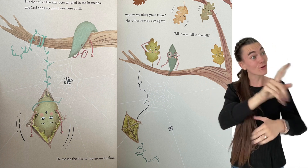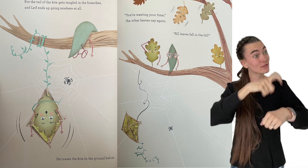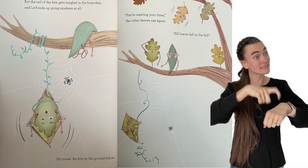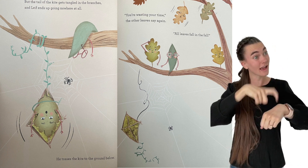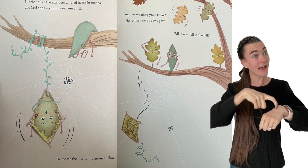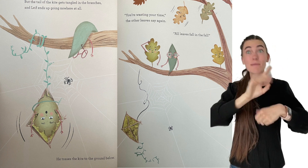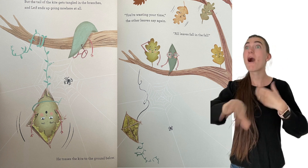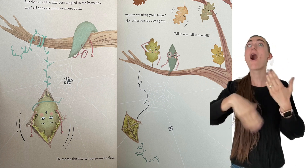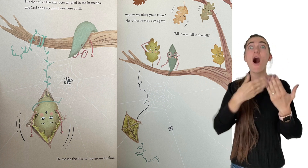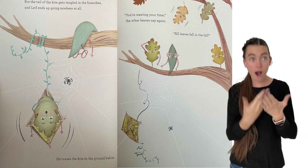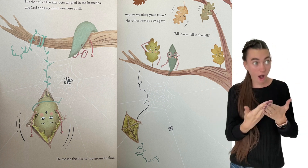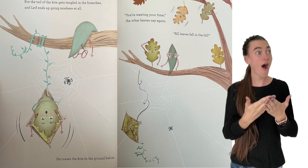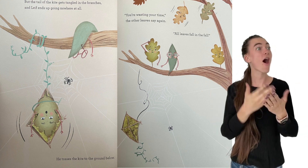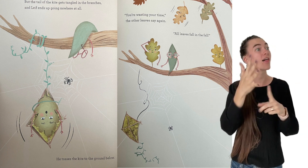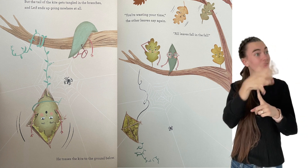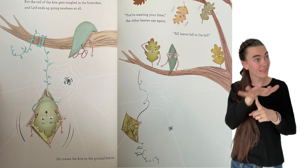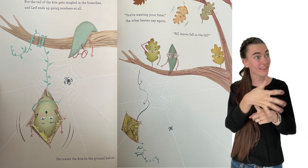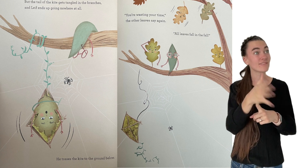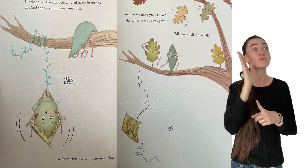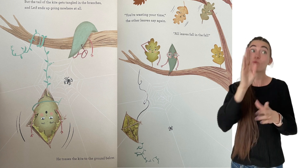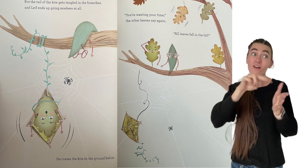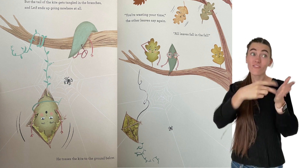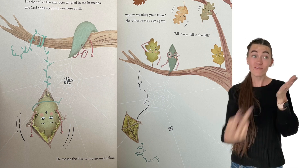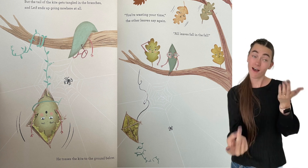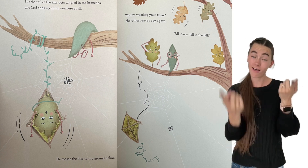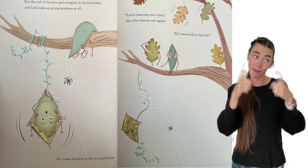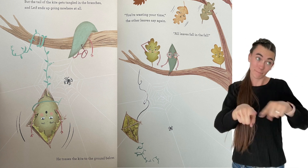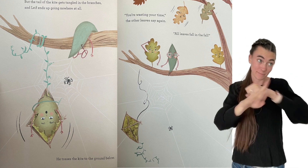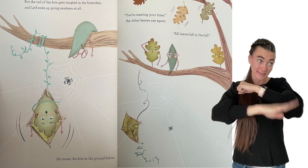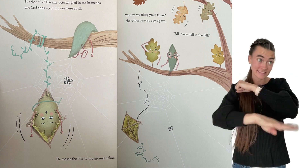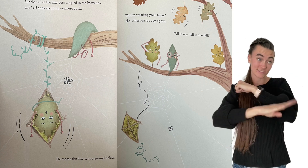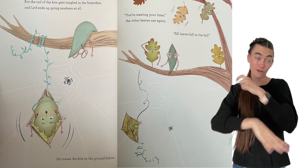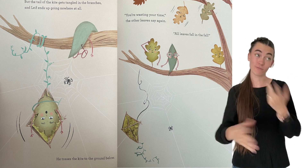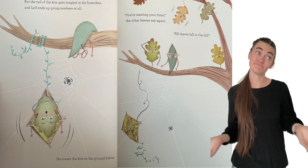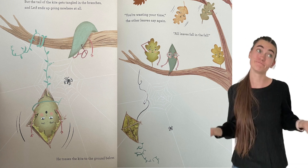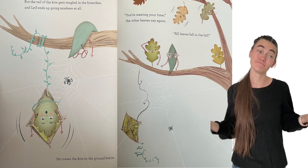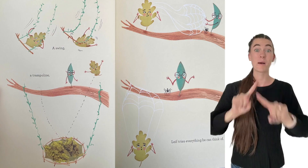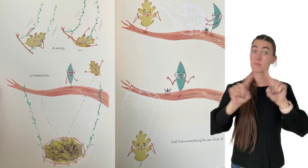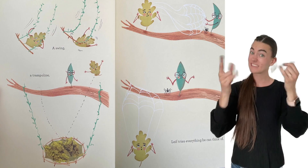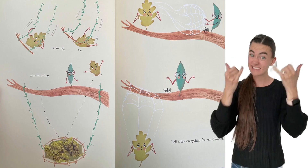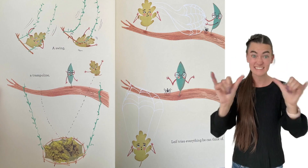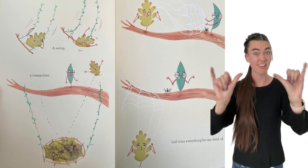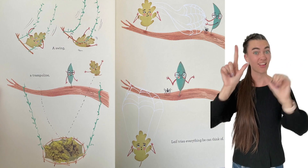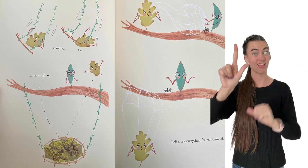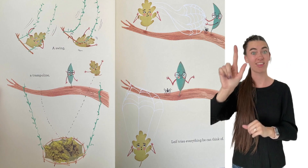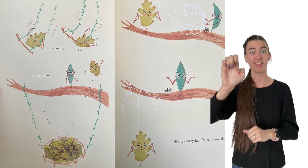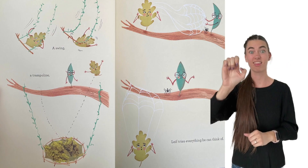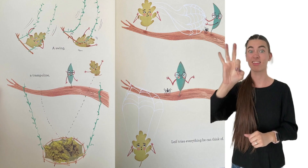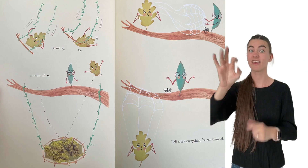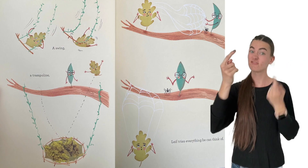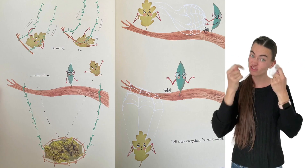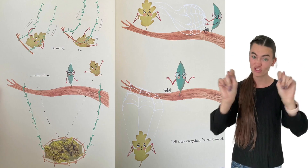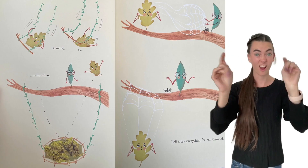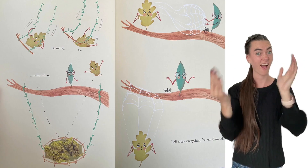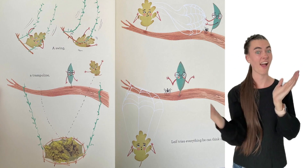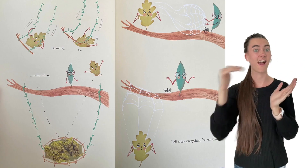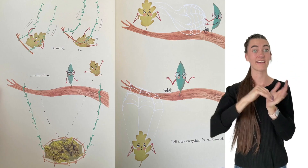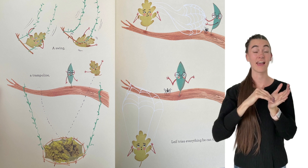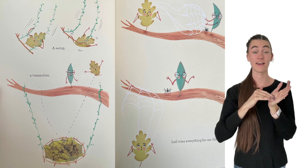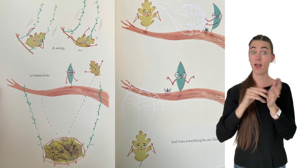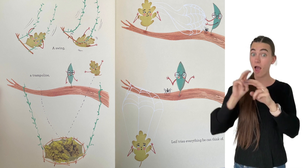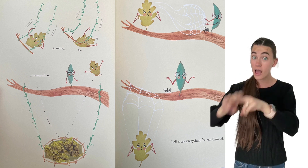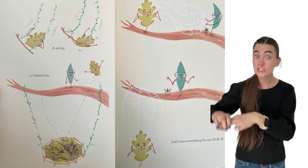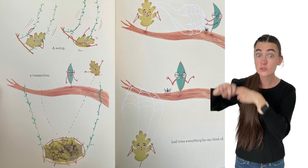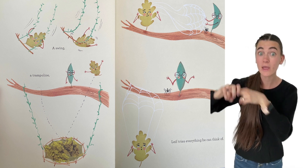say again. All leaves fall in the fall. But still, Leaf tries